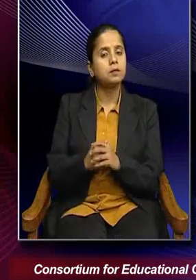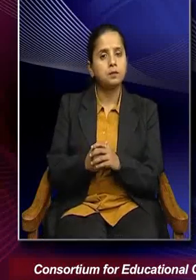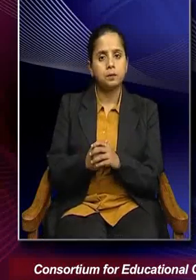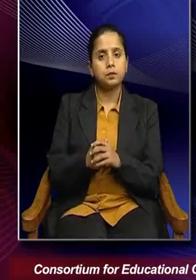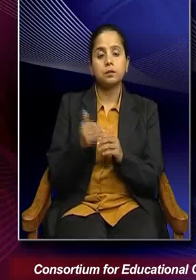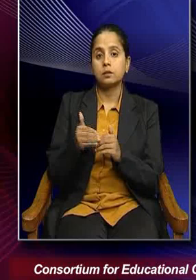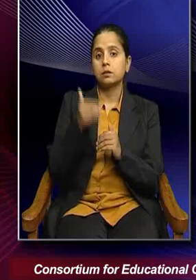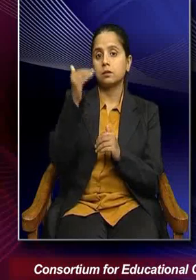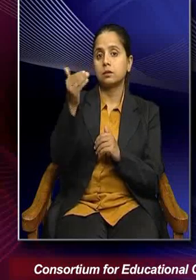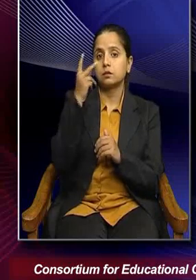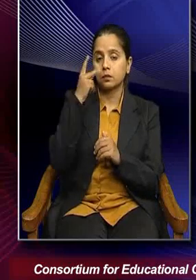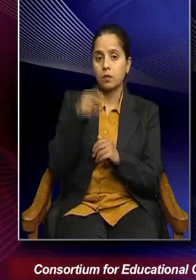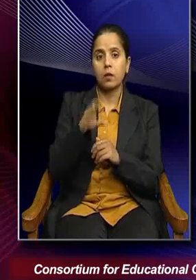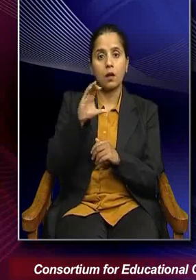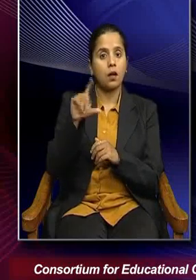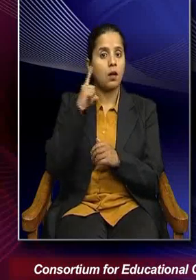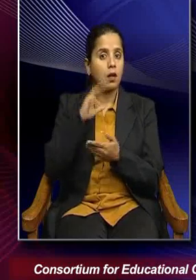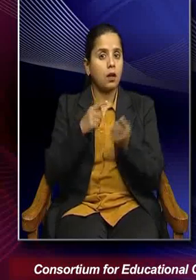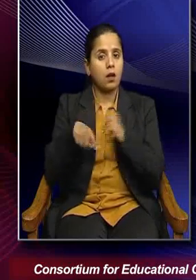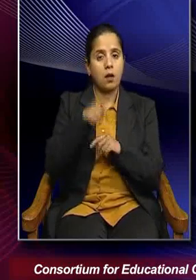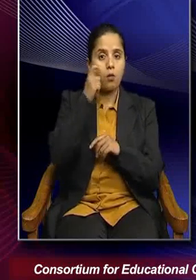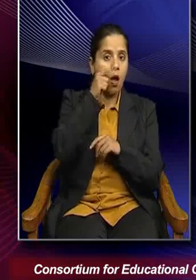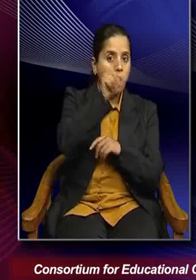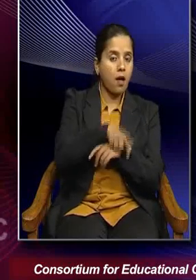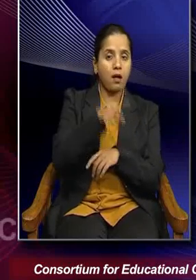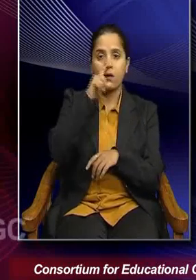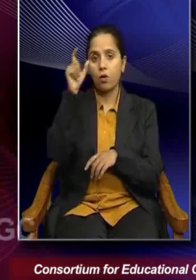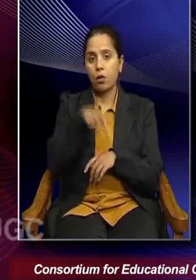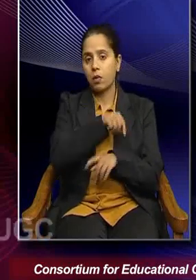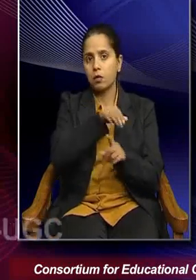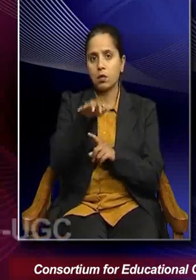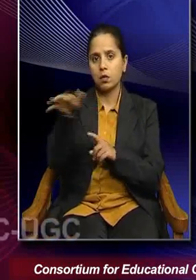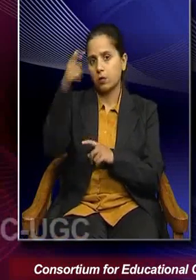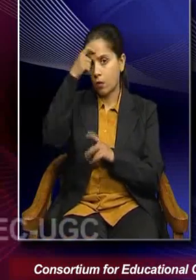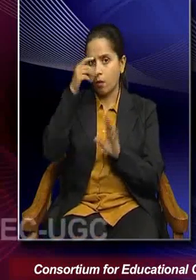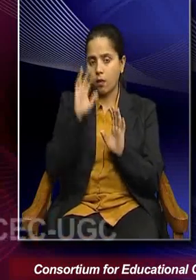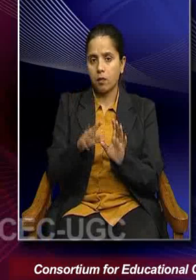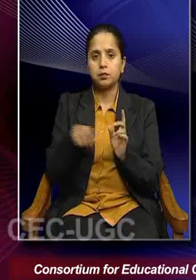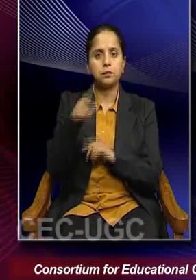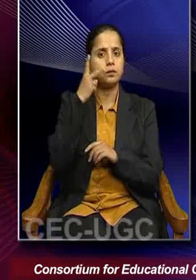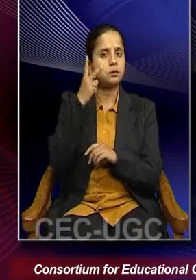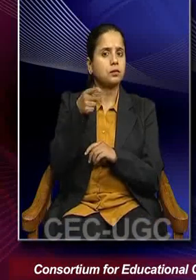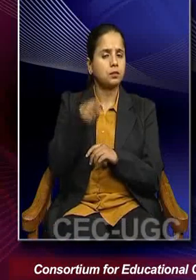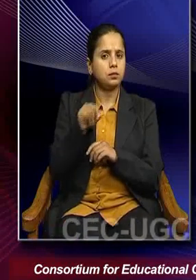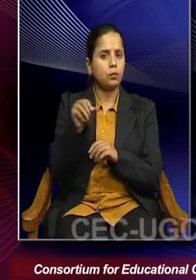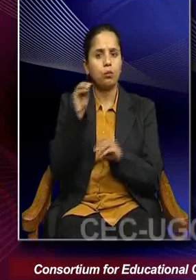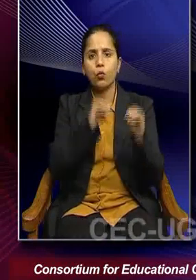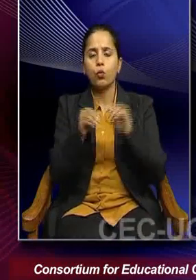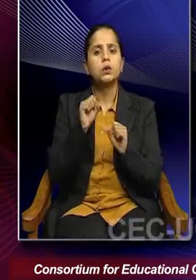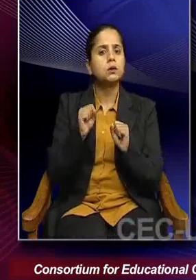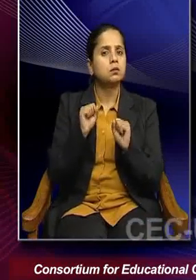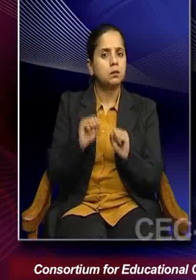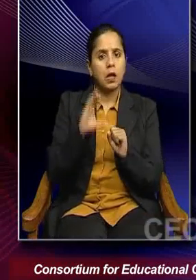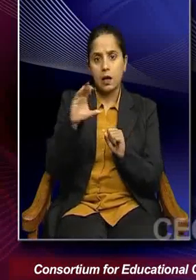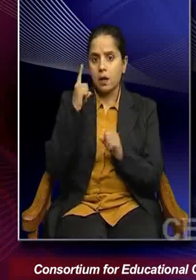Furthermore, you know, climate change affects men and women differently, you know, and which in turn affect their mobility. So, when